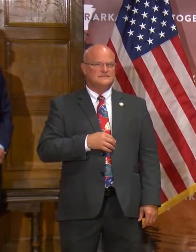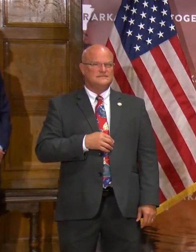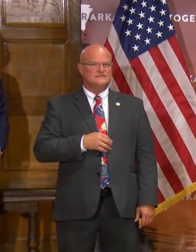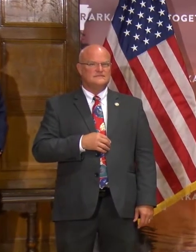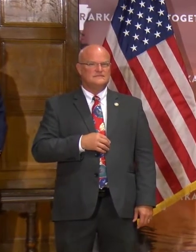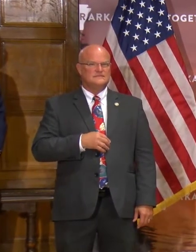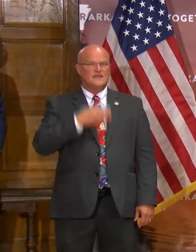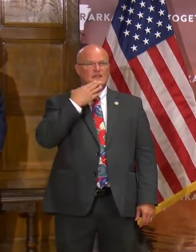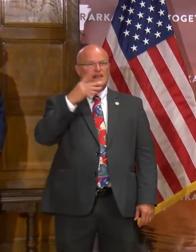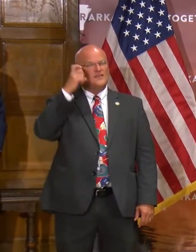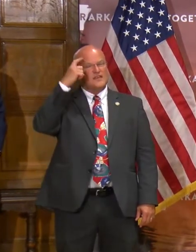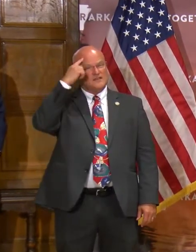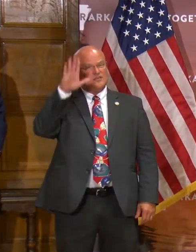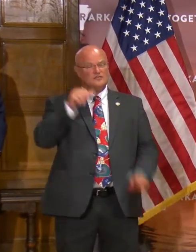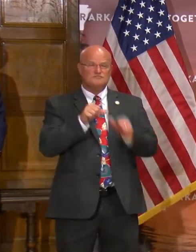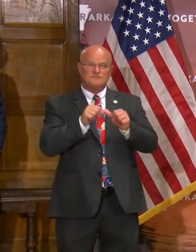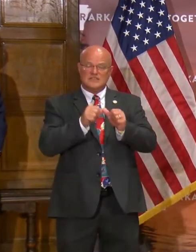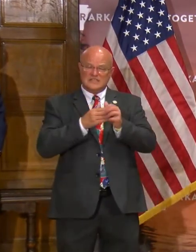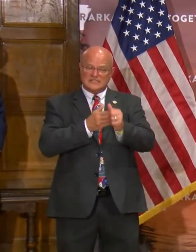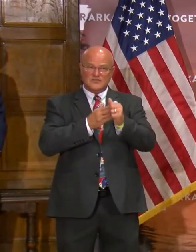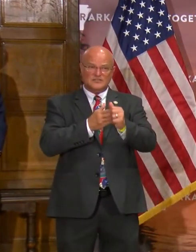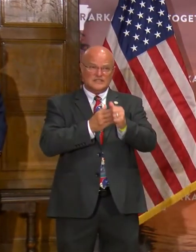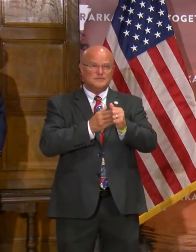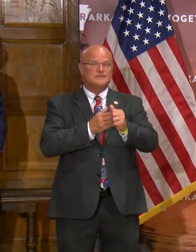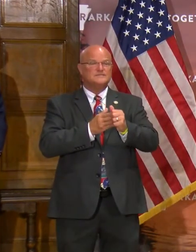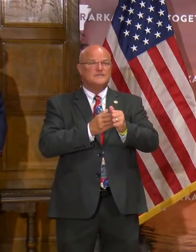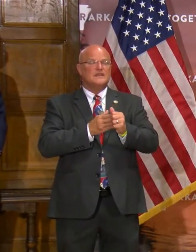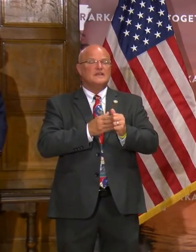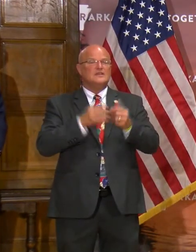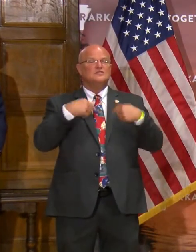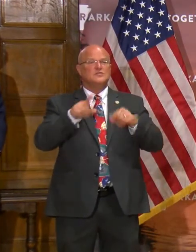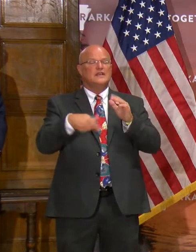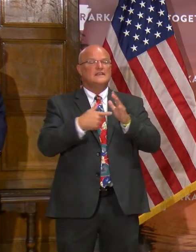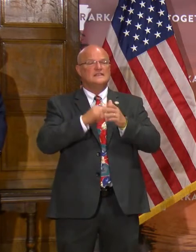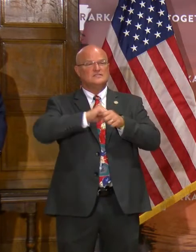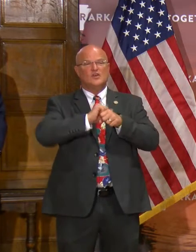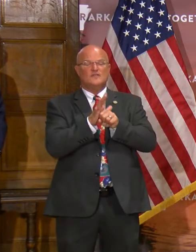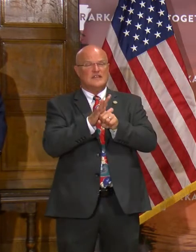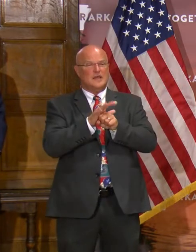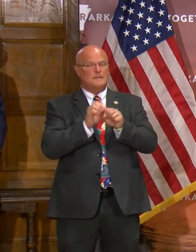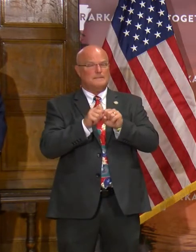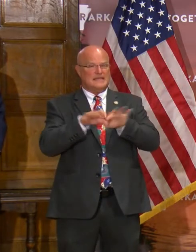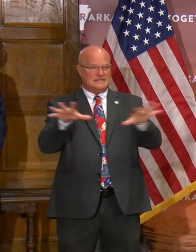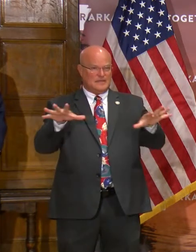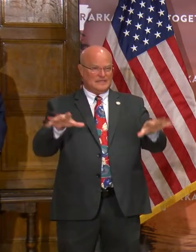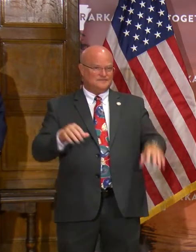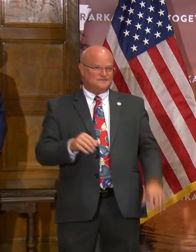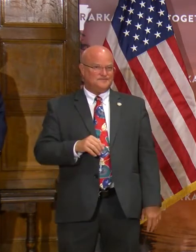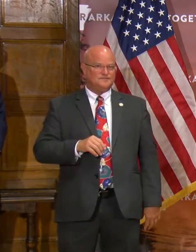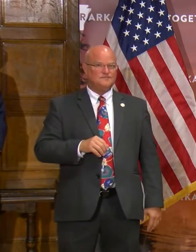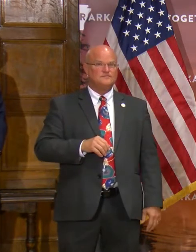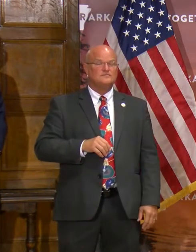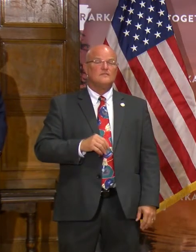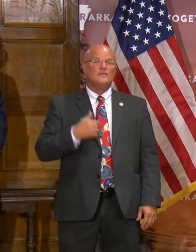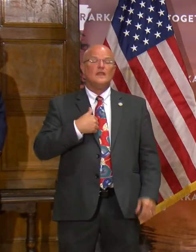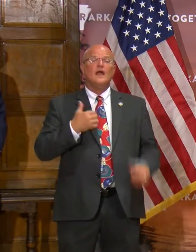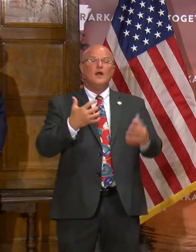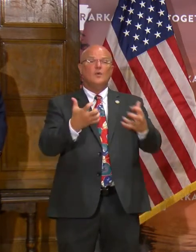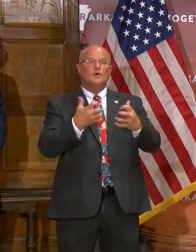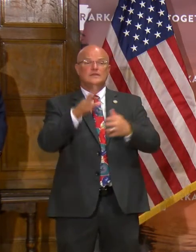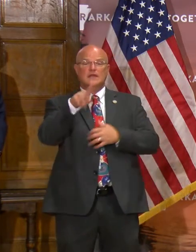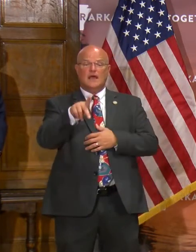Thank you, Governor, for your continued leadership during this COVID-19 pandemic. I wanted to